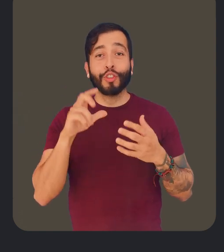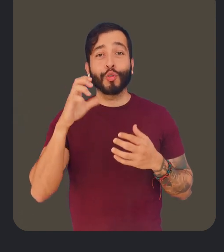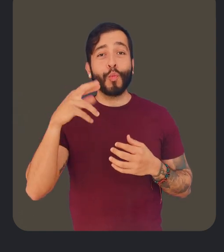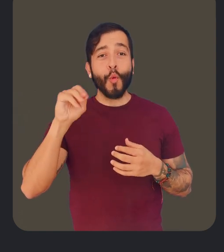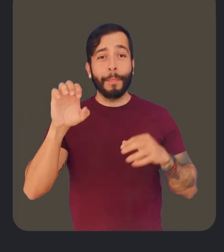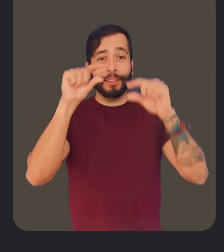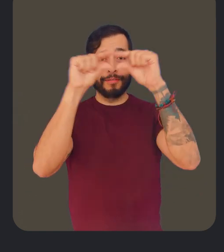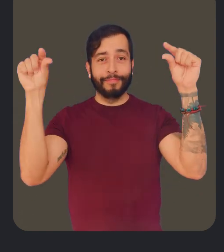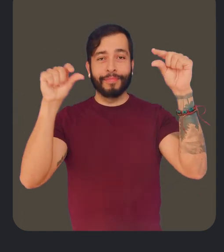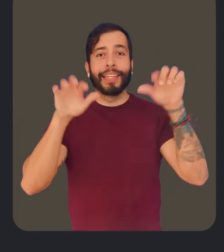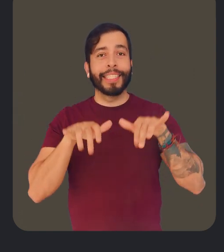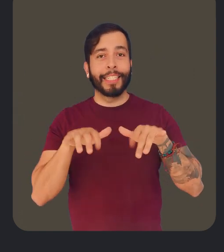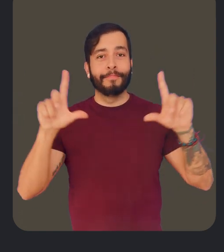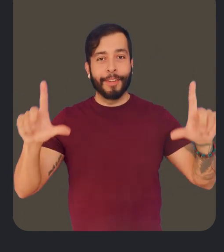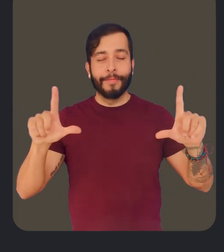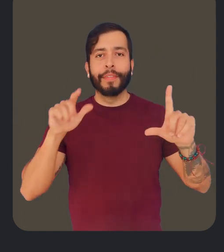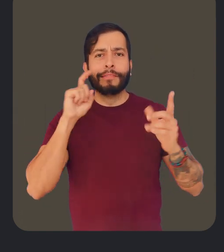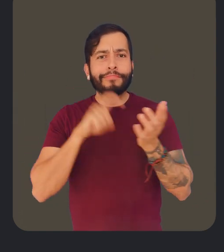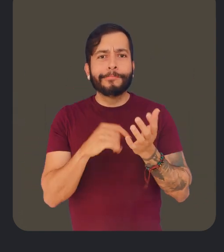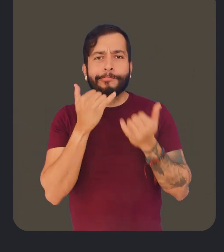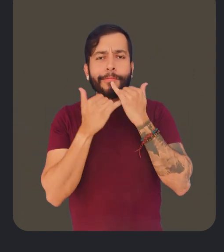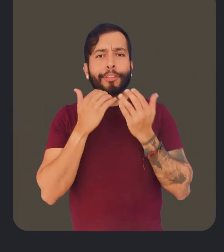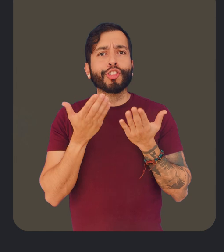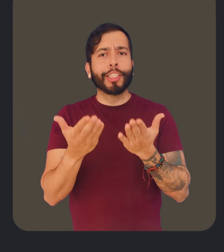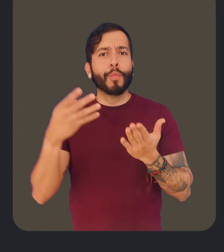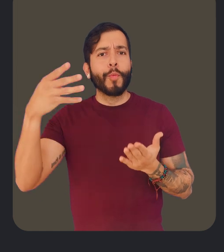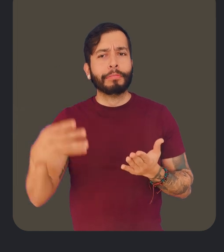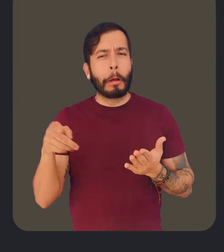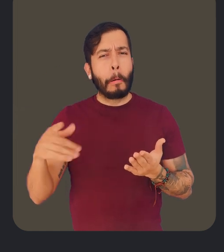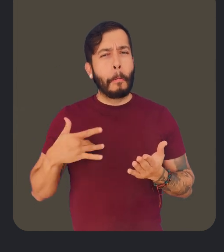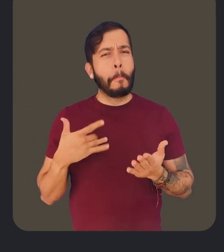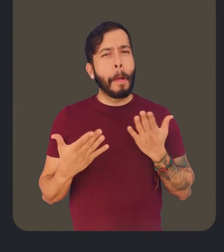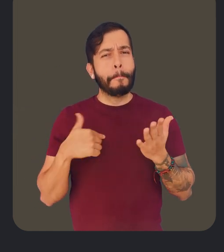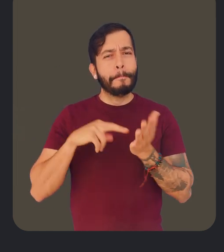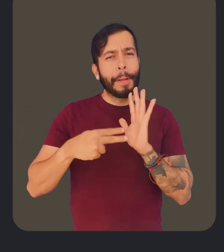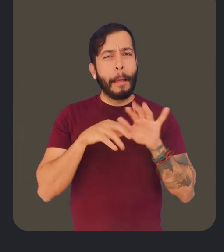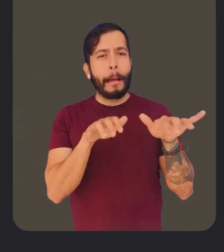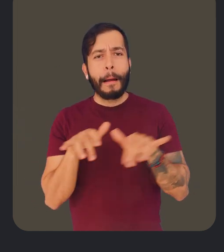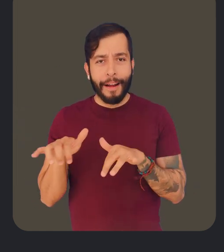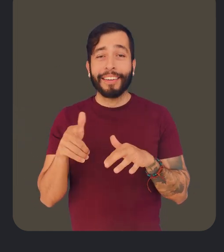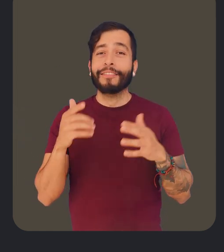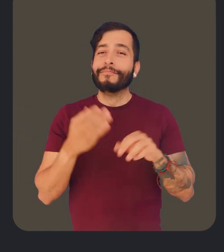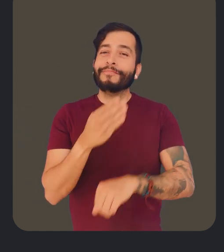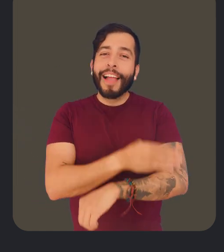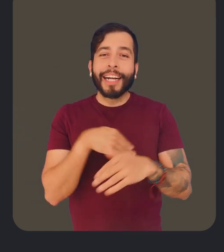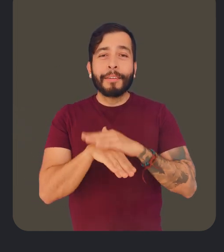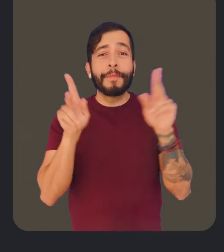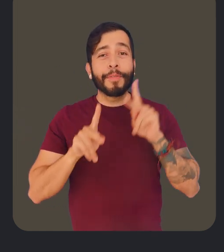Chrome address bar on desktop that detects typos and displays suggested websites based on what Chrome thinks you meant. This can improve accessibility for